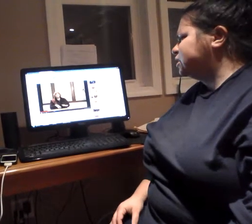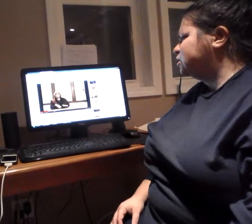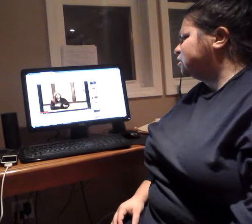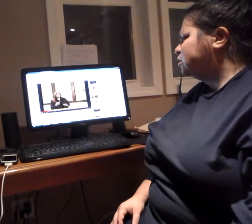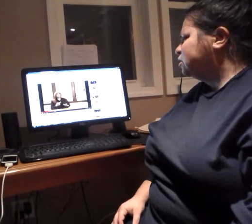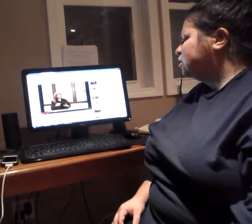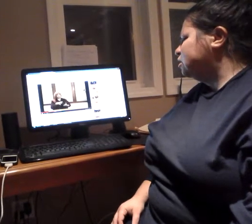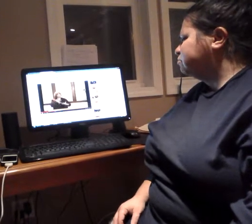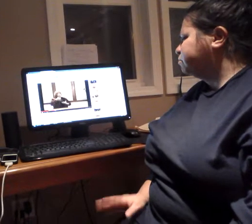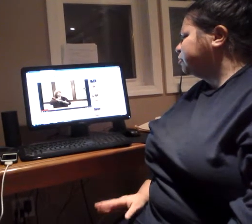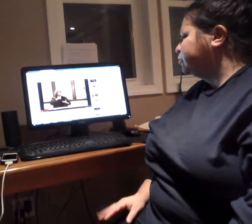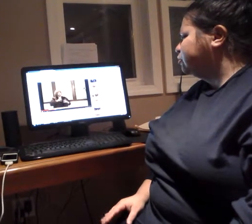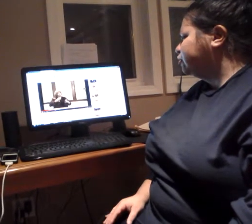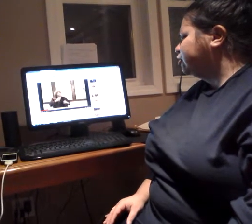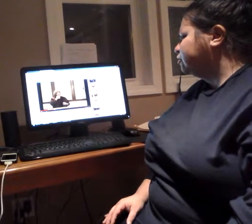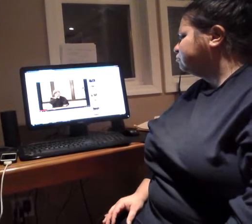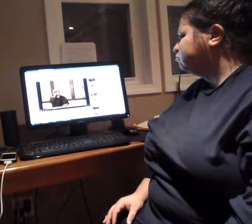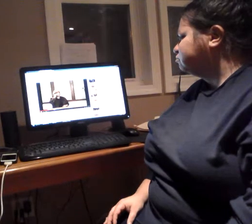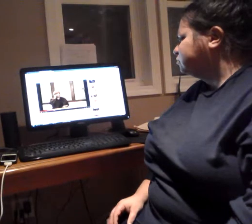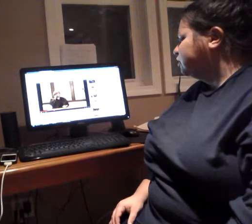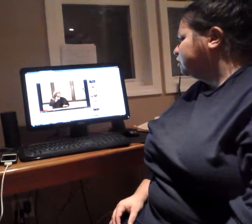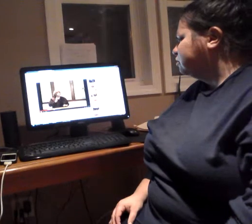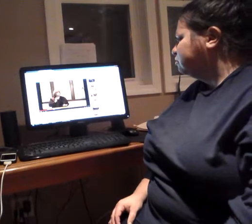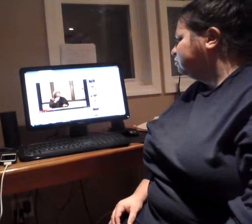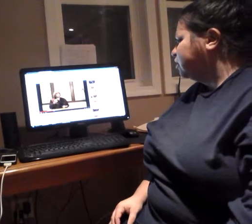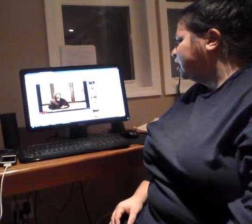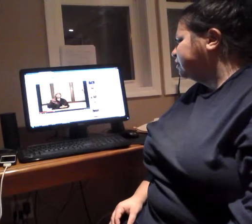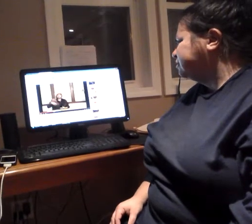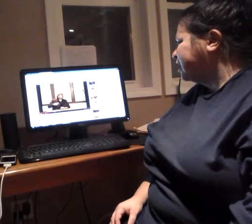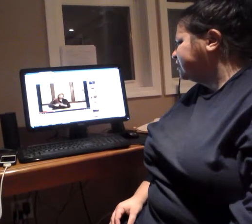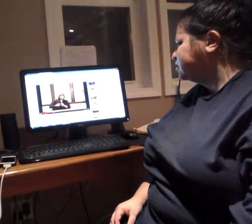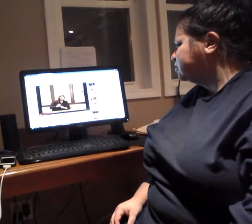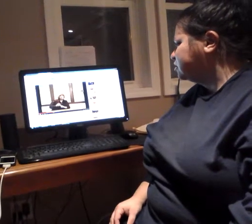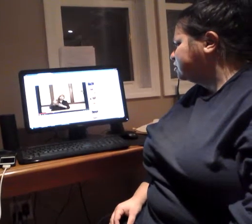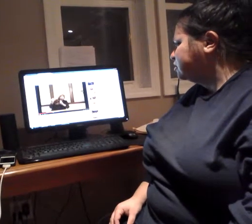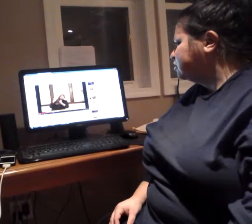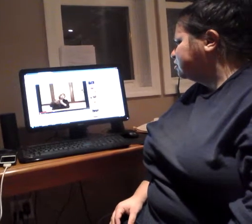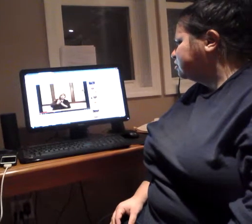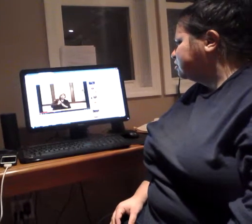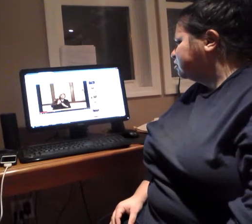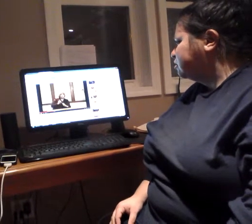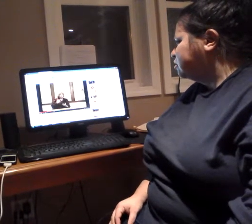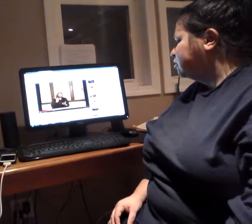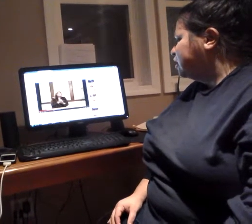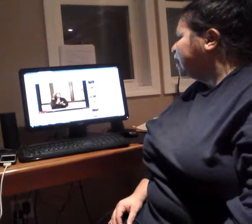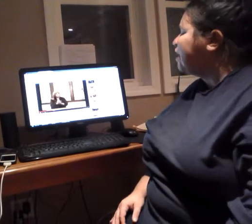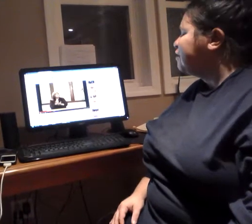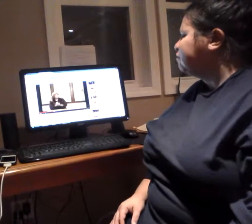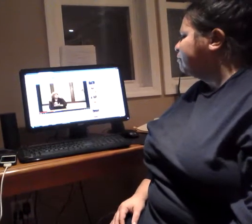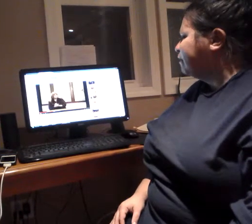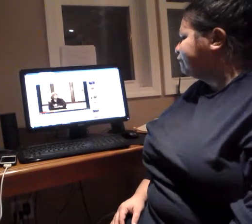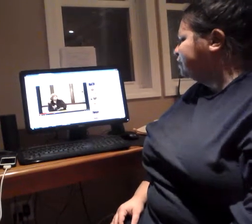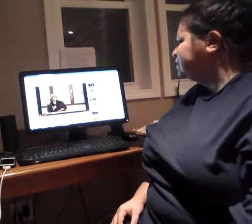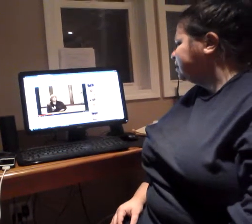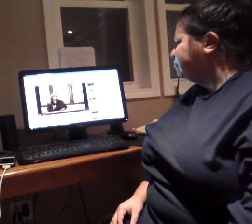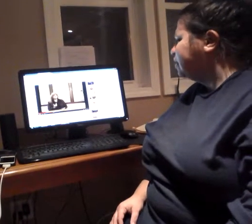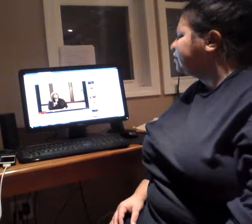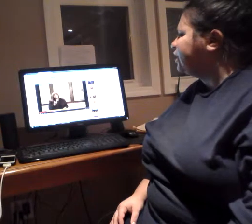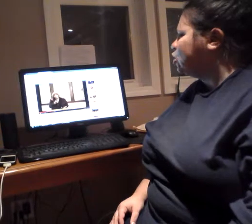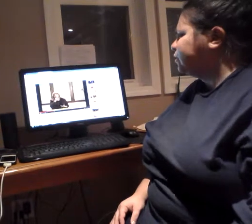a computer test and I my friends email and they always